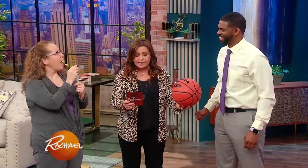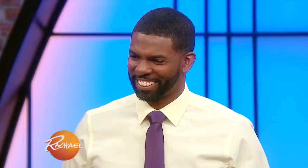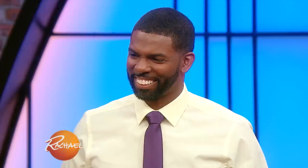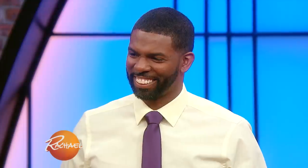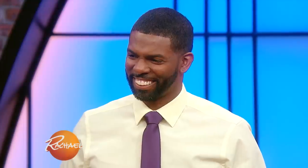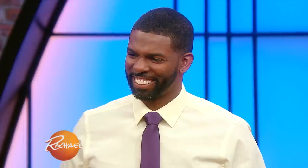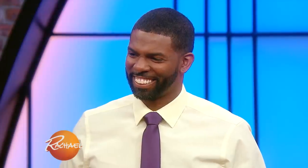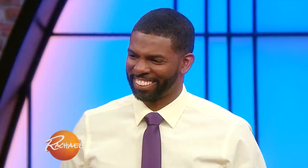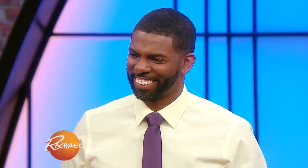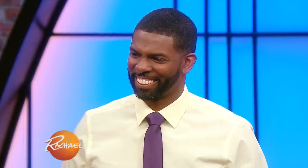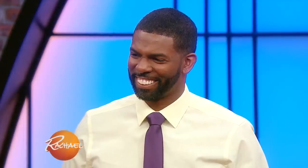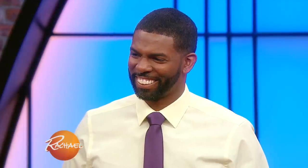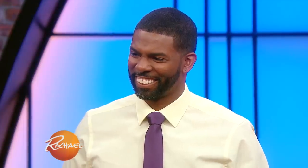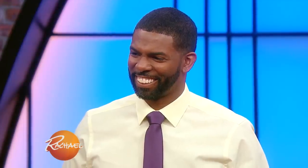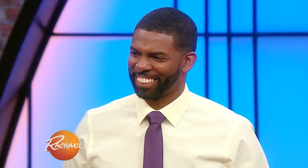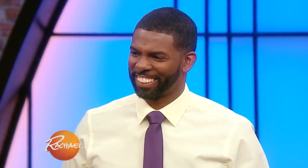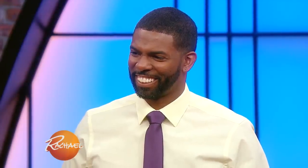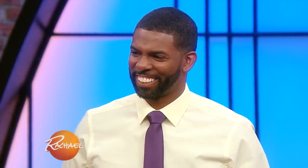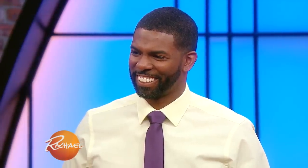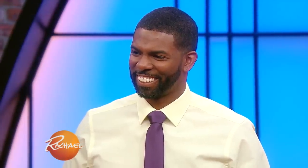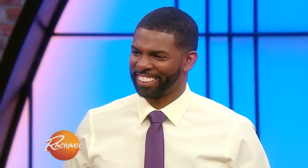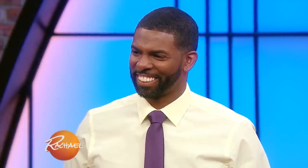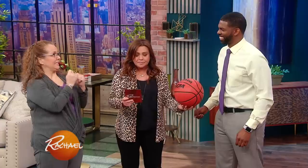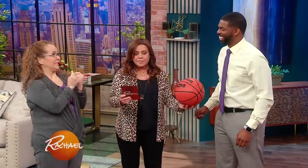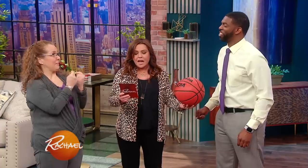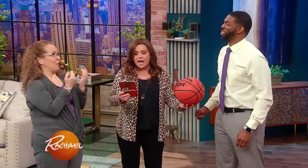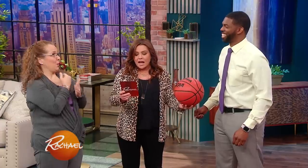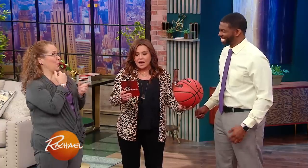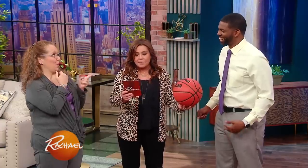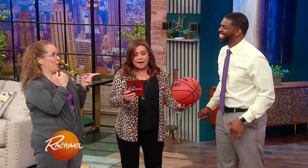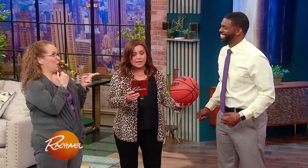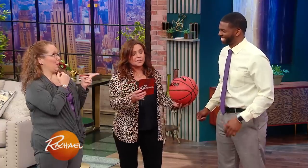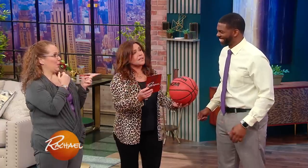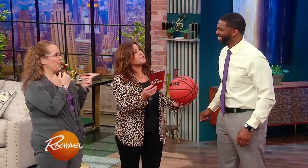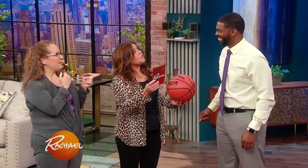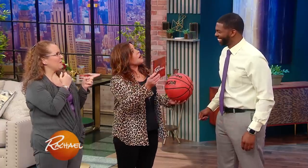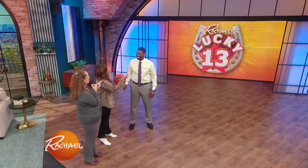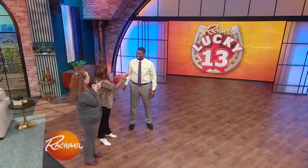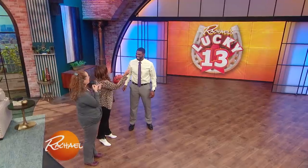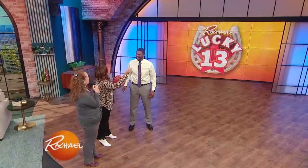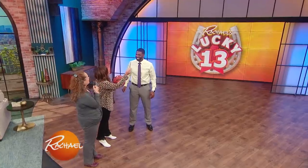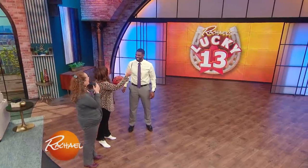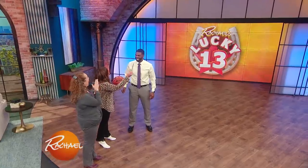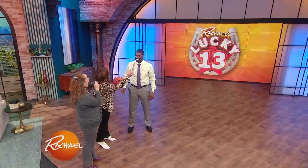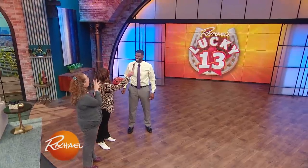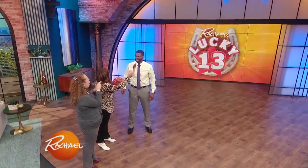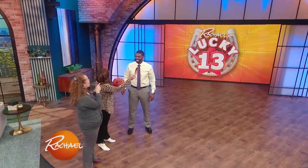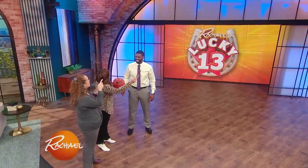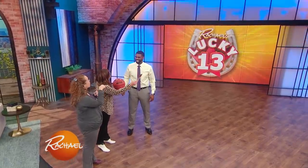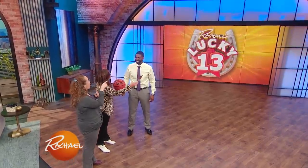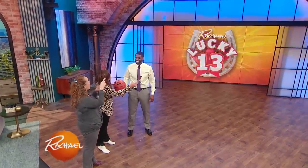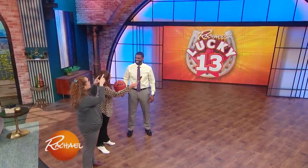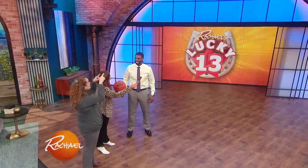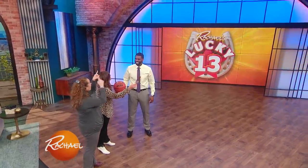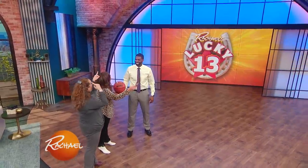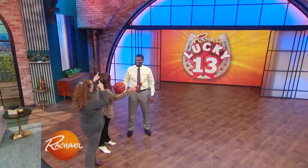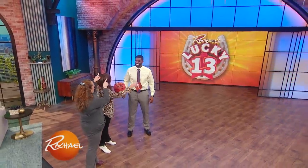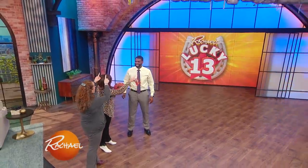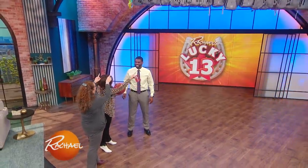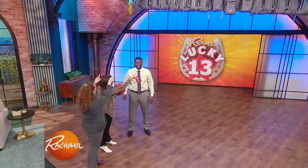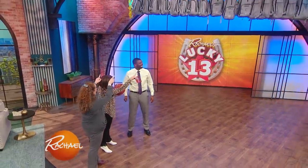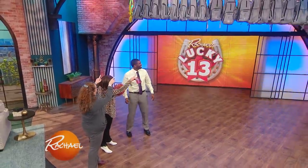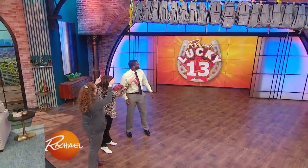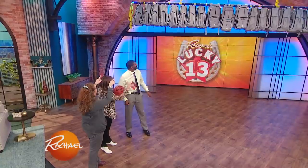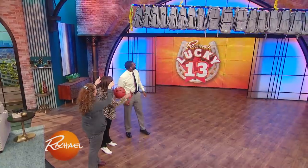customized basketballs for the entire team, which is very cool. They also sent over all of these customized backpacks for the